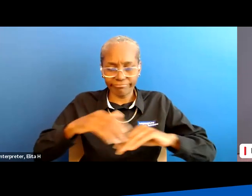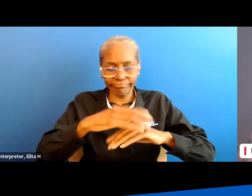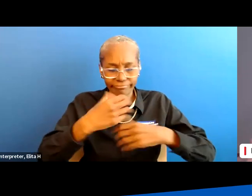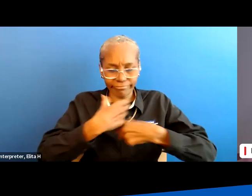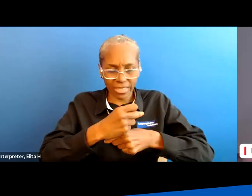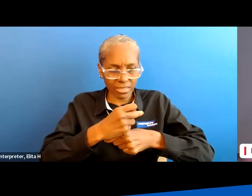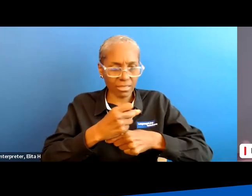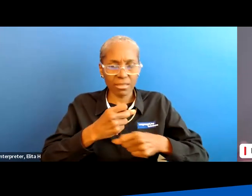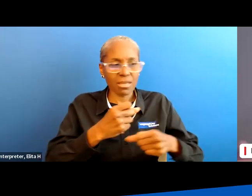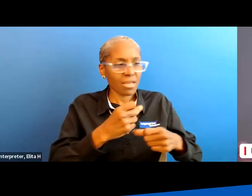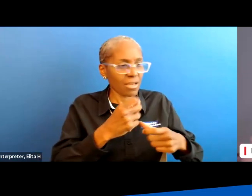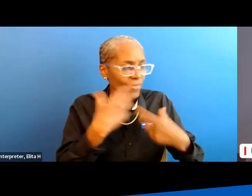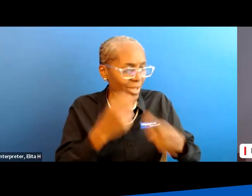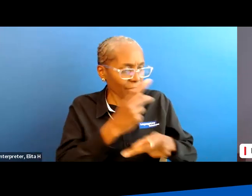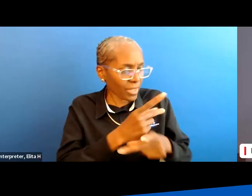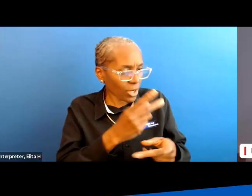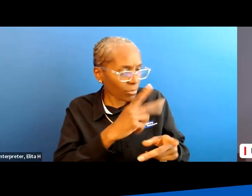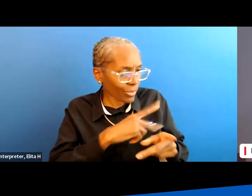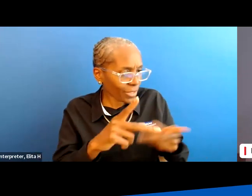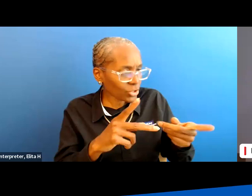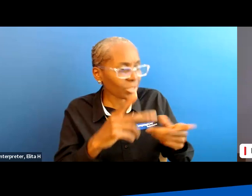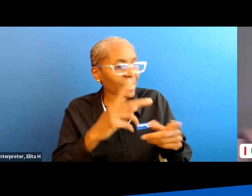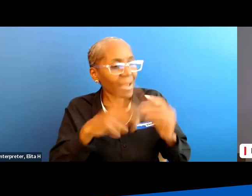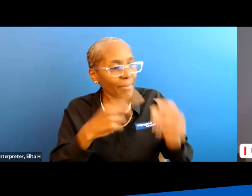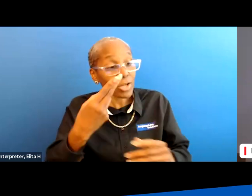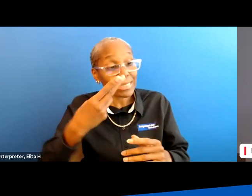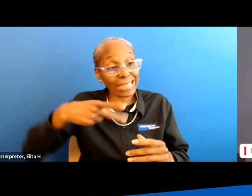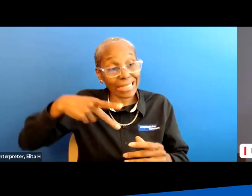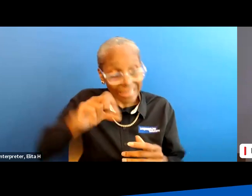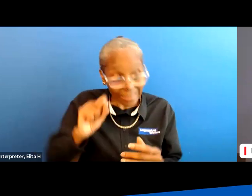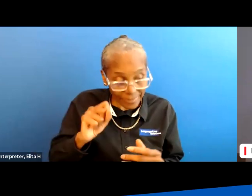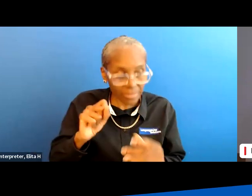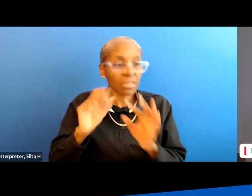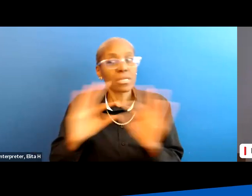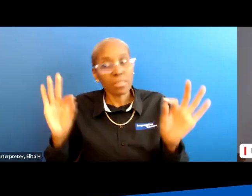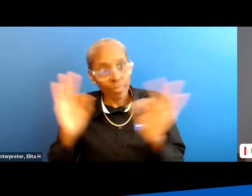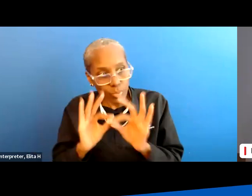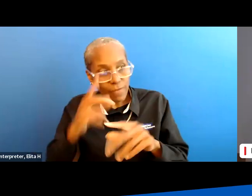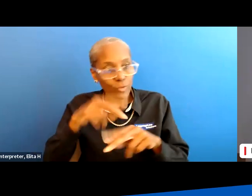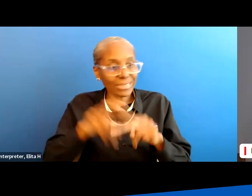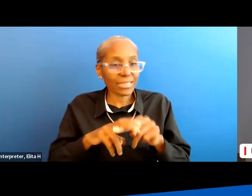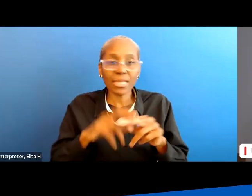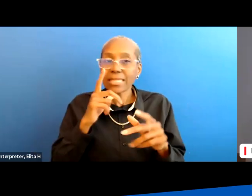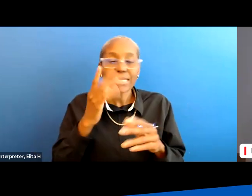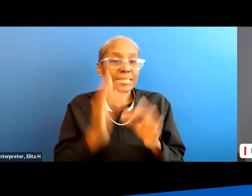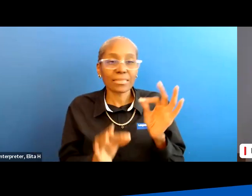education that health care professionals have about hips in the seating and how important that is it's not the matter of just sitting on a flat